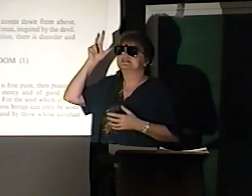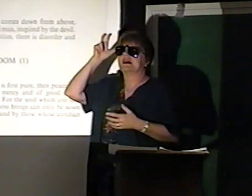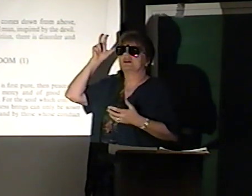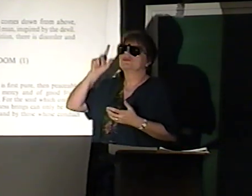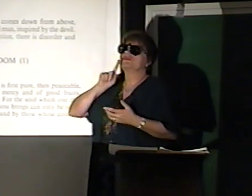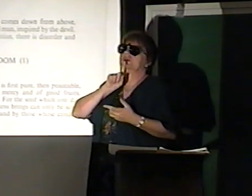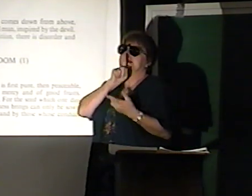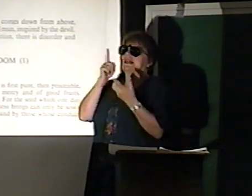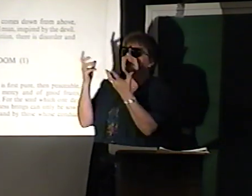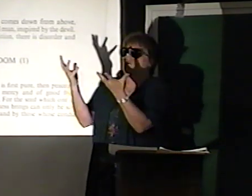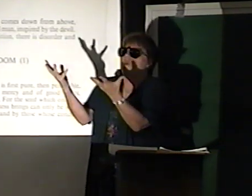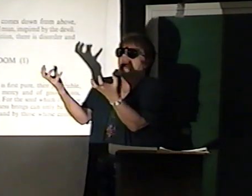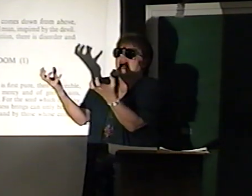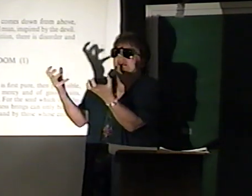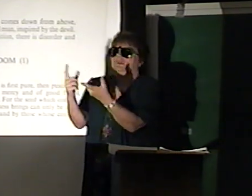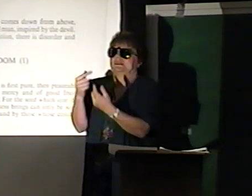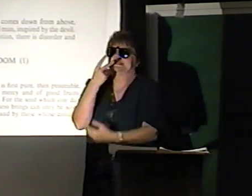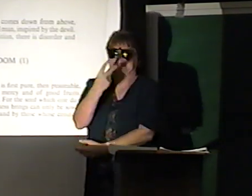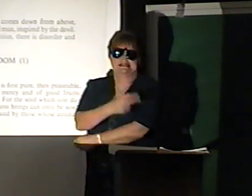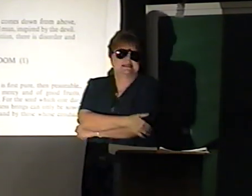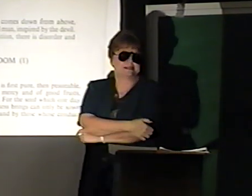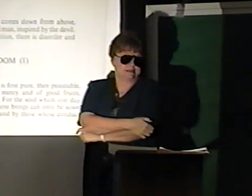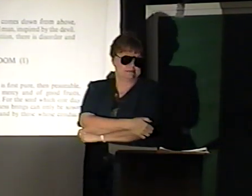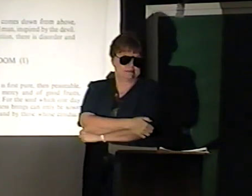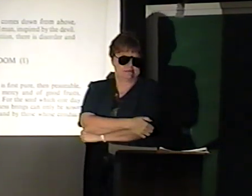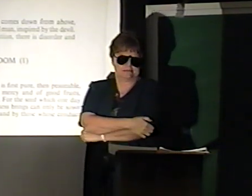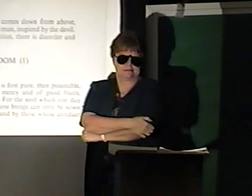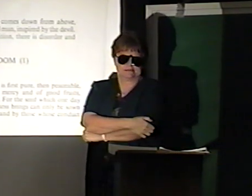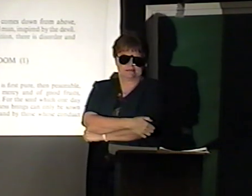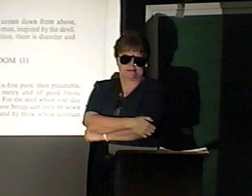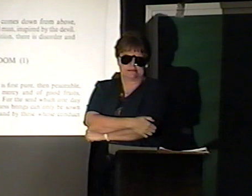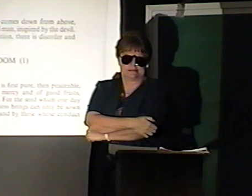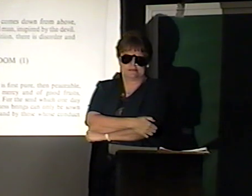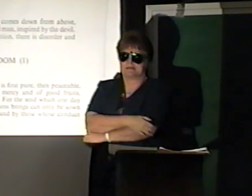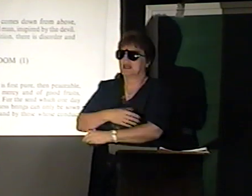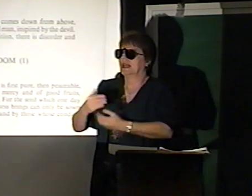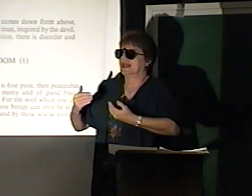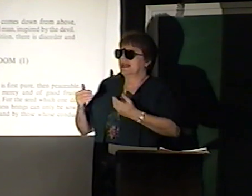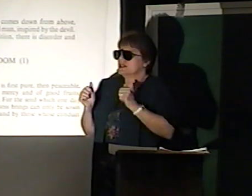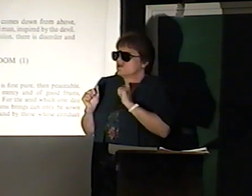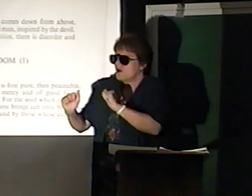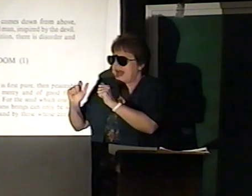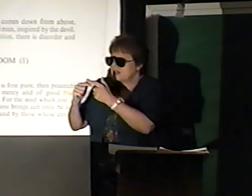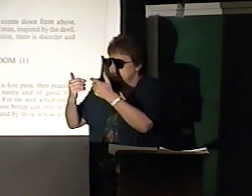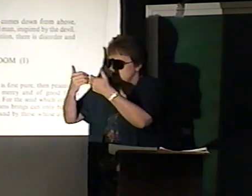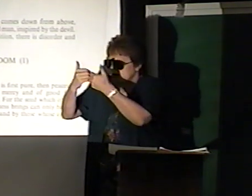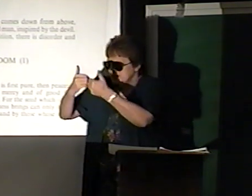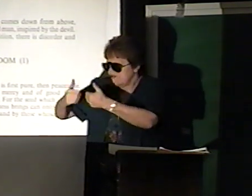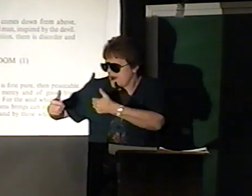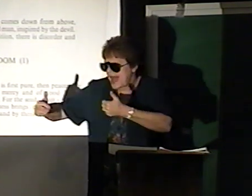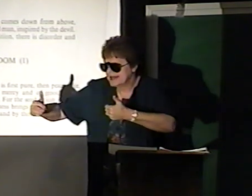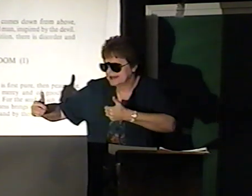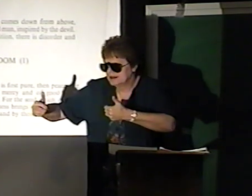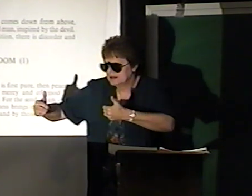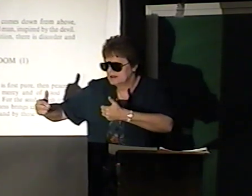That's we want to see, trying to divide it,